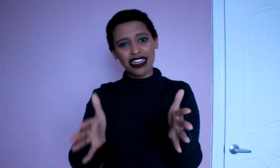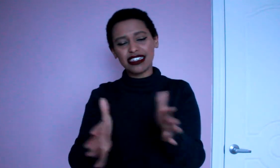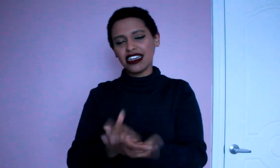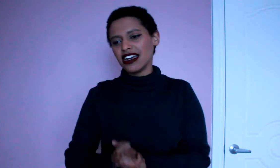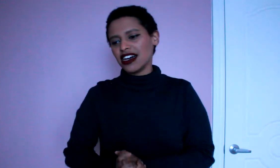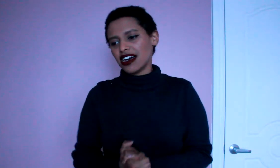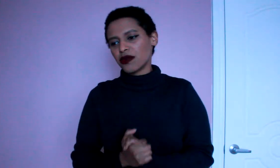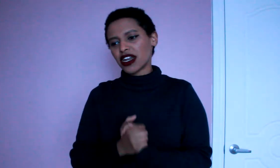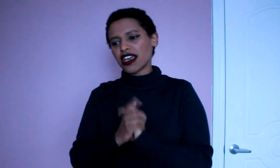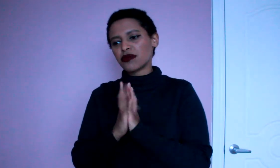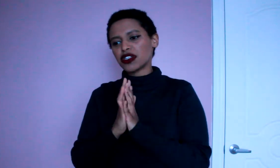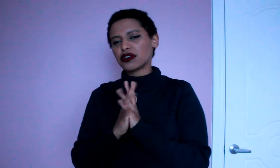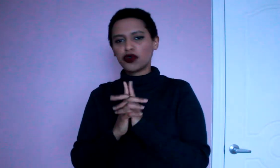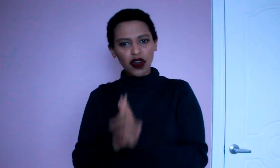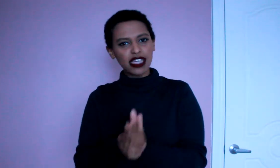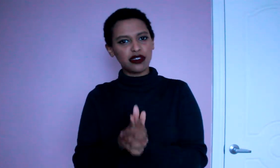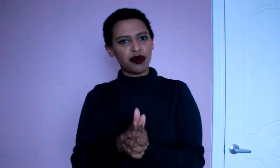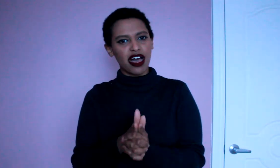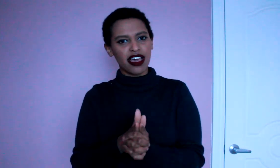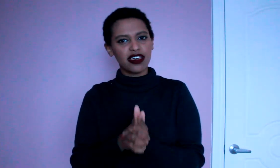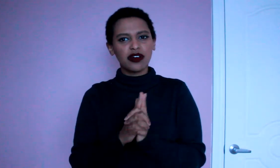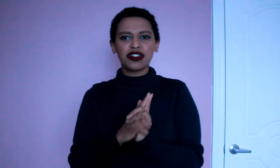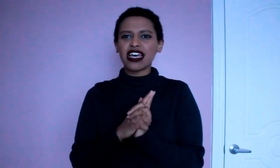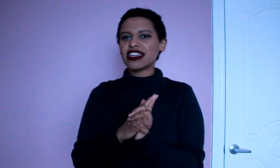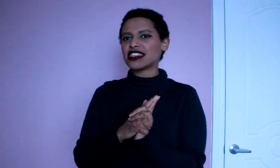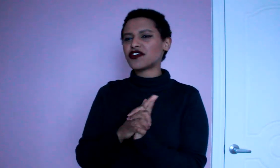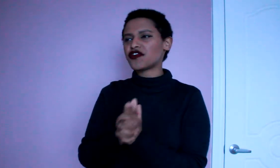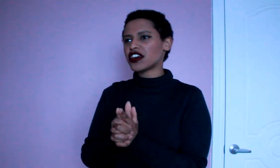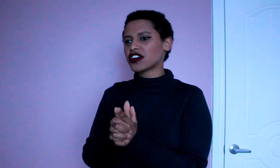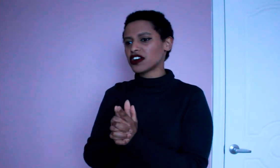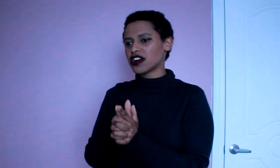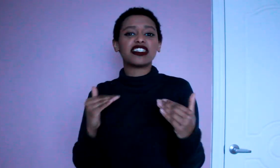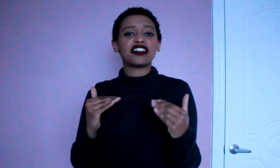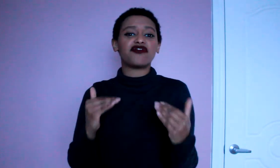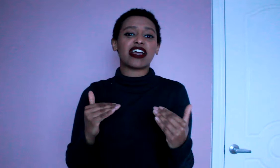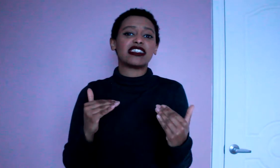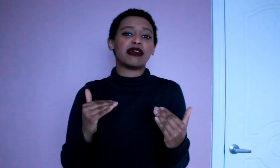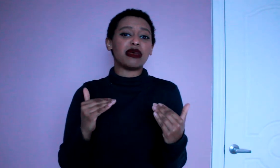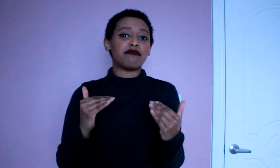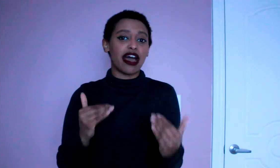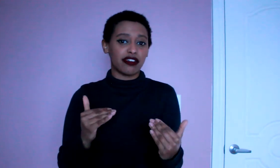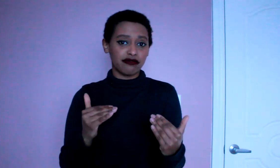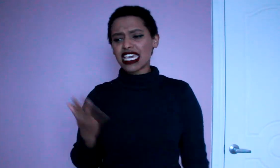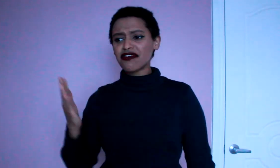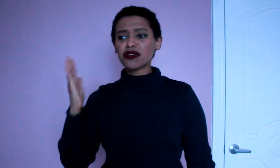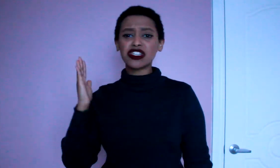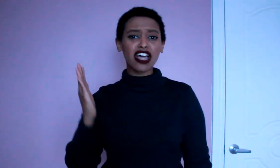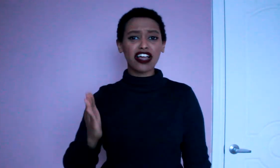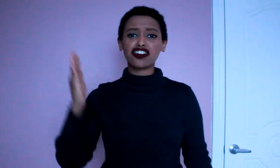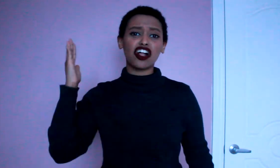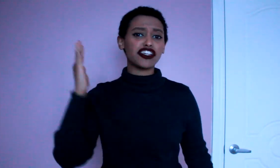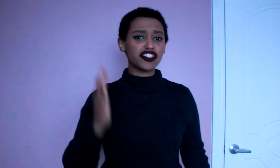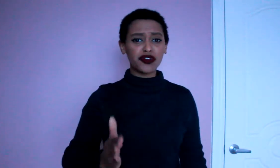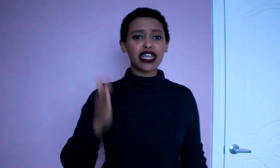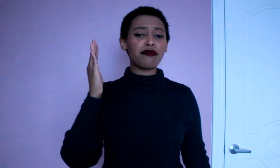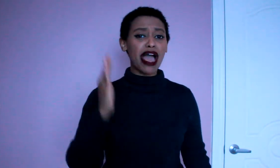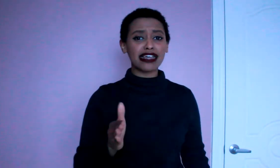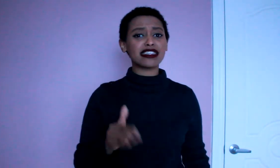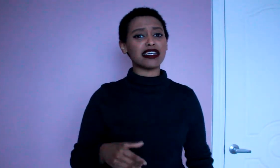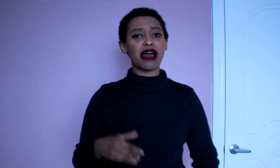what I was surprised by was that his fear didn't affect him in battle even when Tigerclaw straight-up asked him